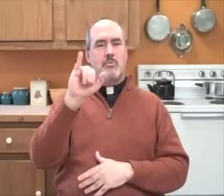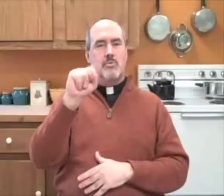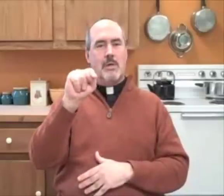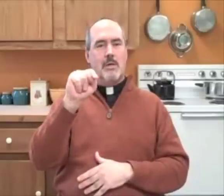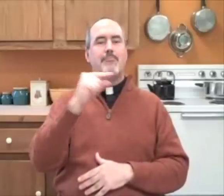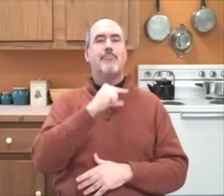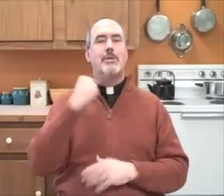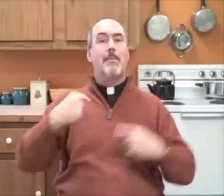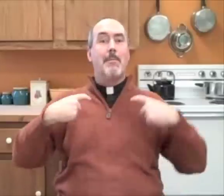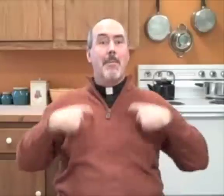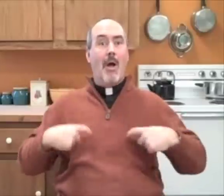brothers.